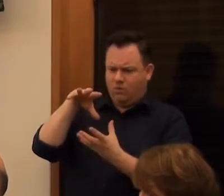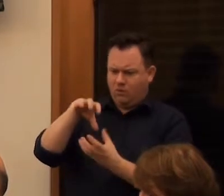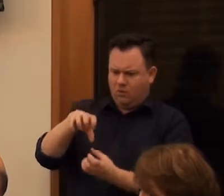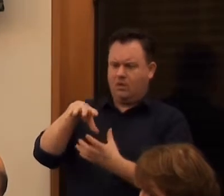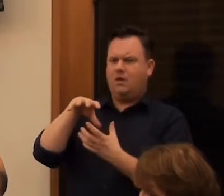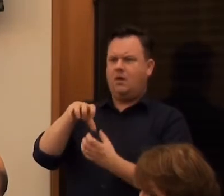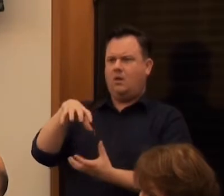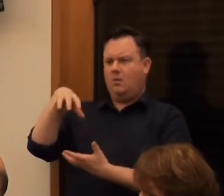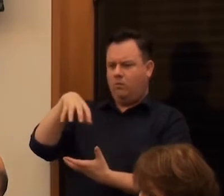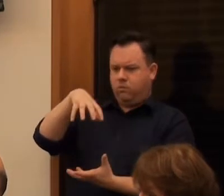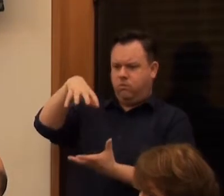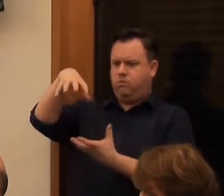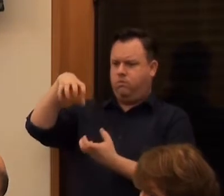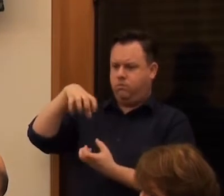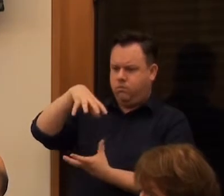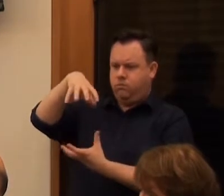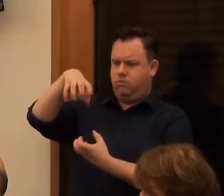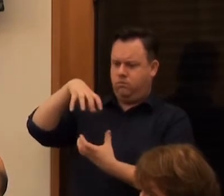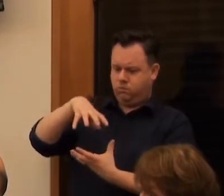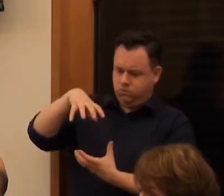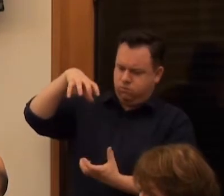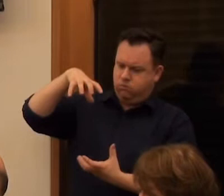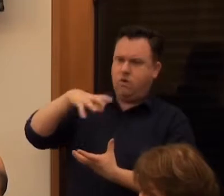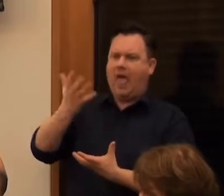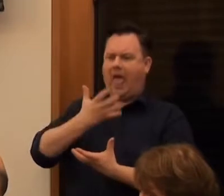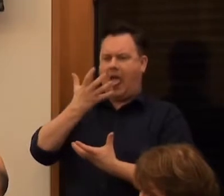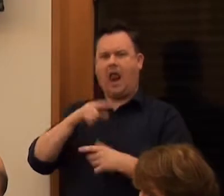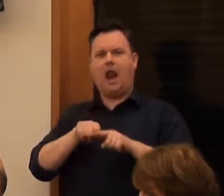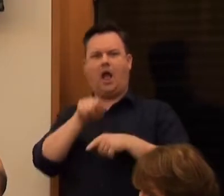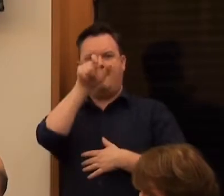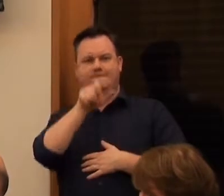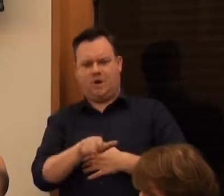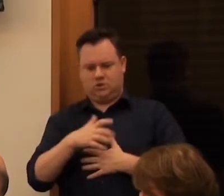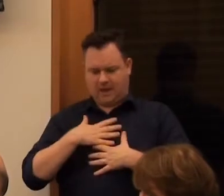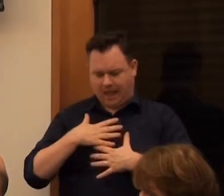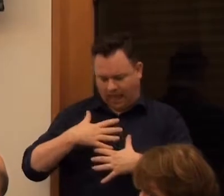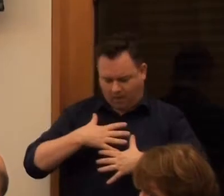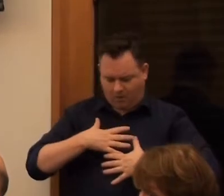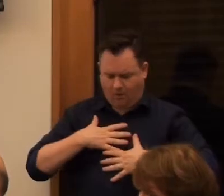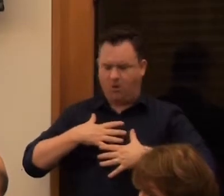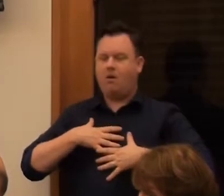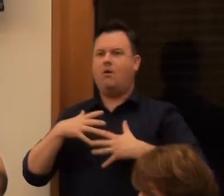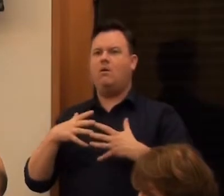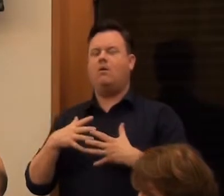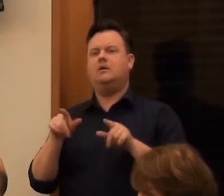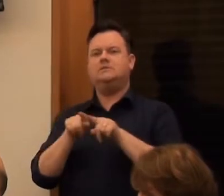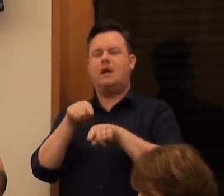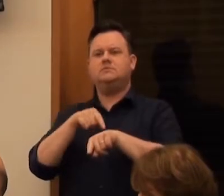was breathed. It was full of breath. It was kind of colossal and vulnerable at the same time. It was